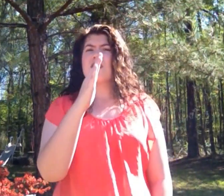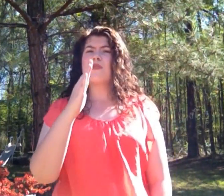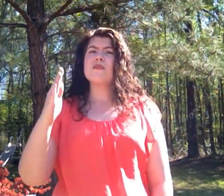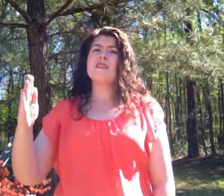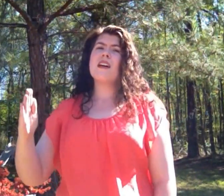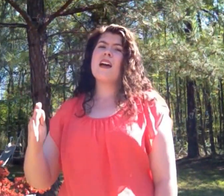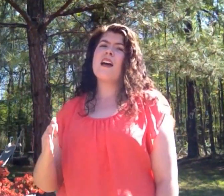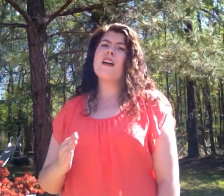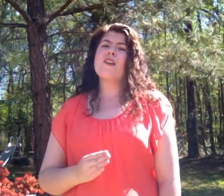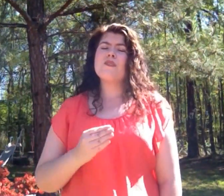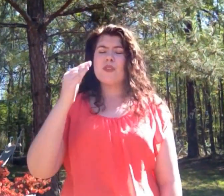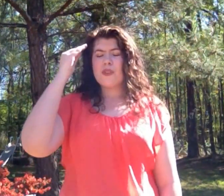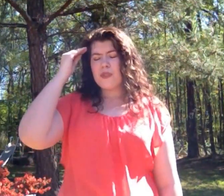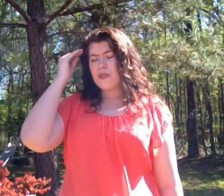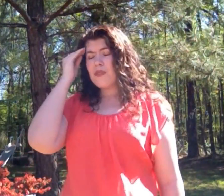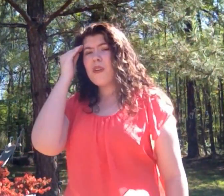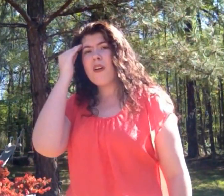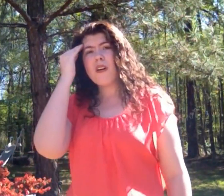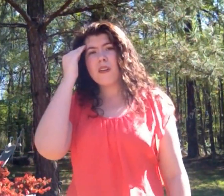you'll never know